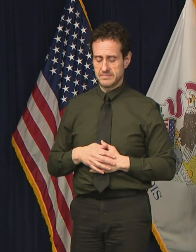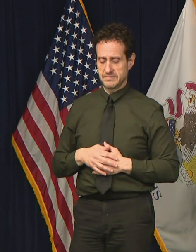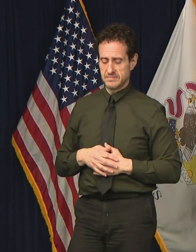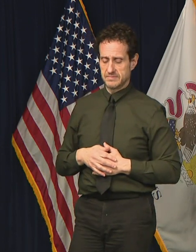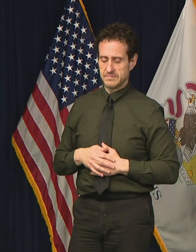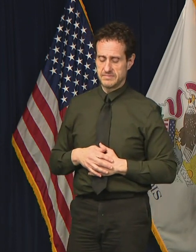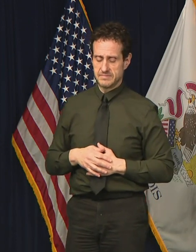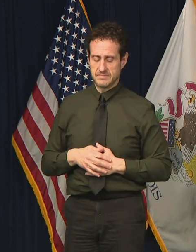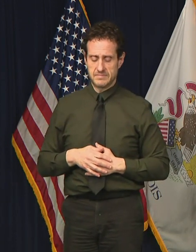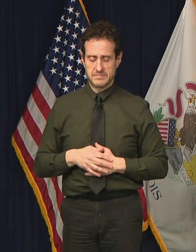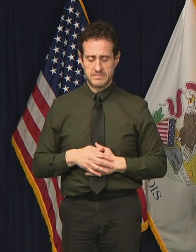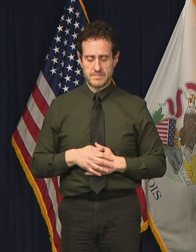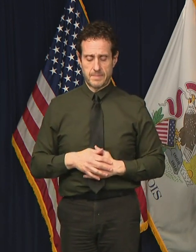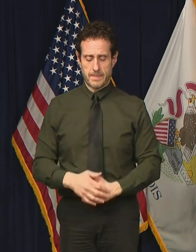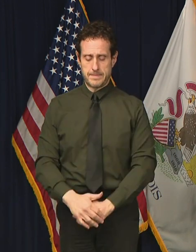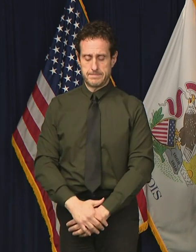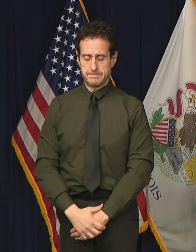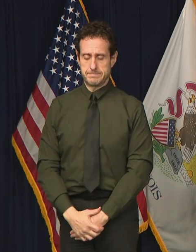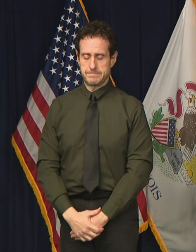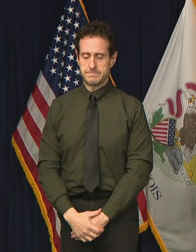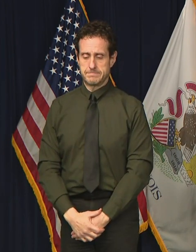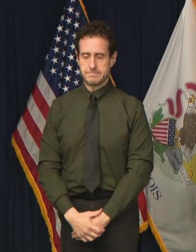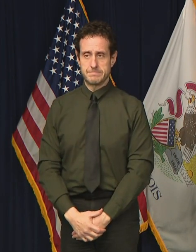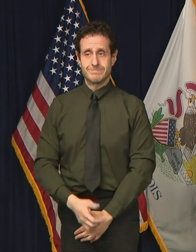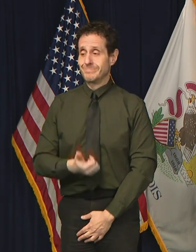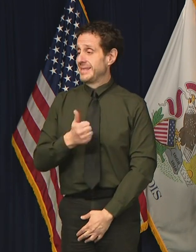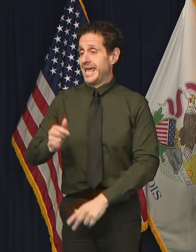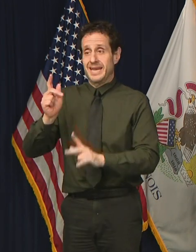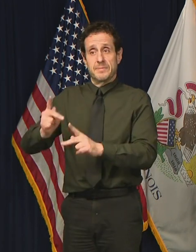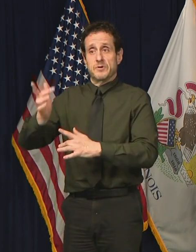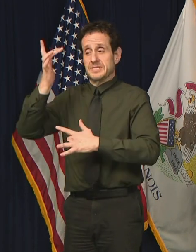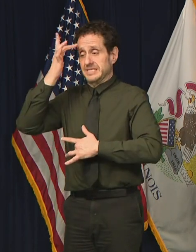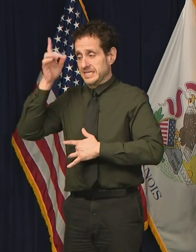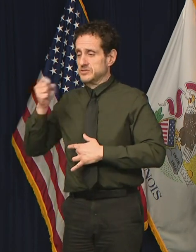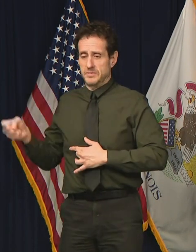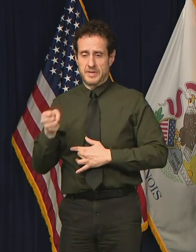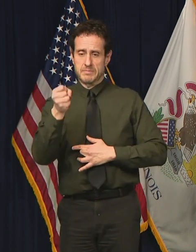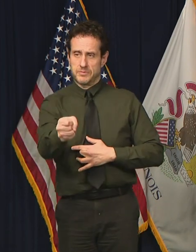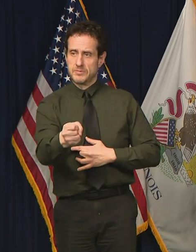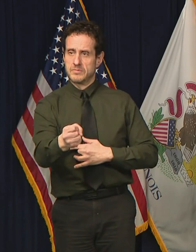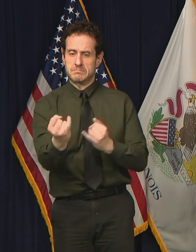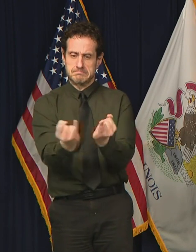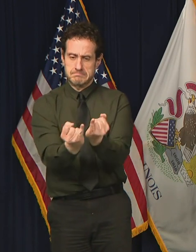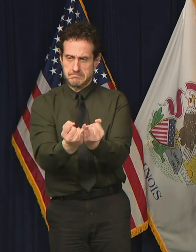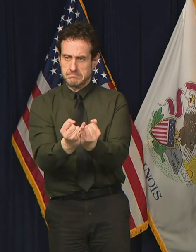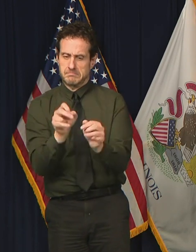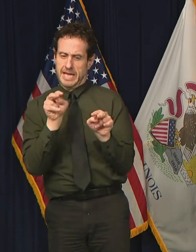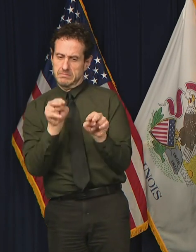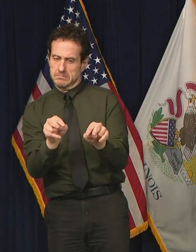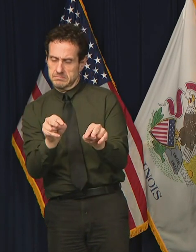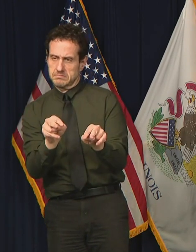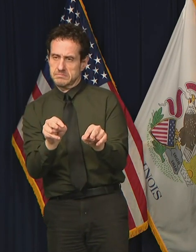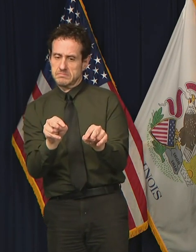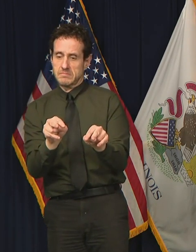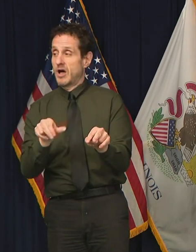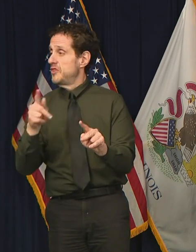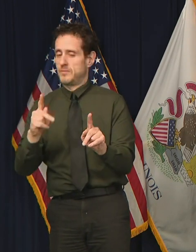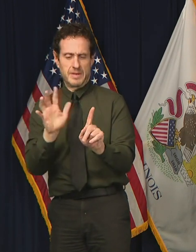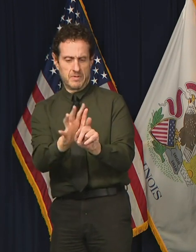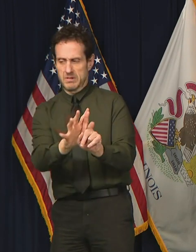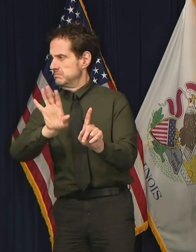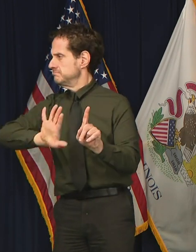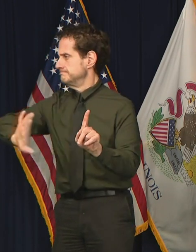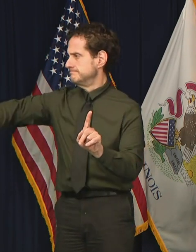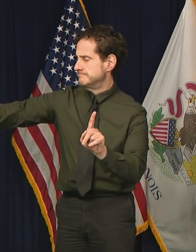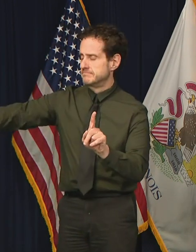Ideally, all cases should be isolated individually and close contact should be quarantined individually. I know our partners